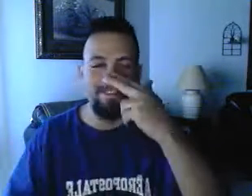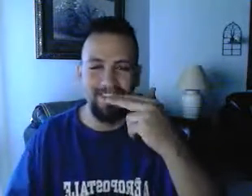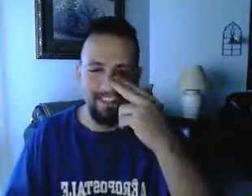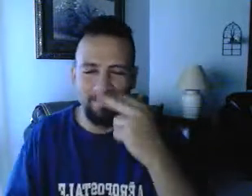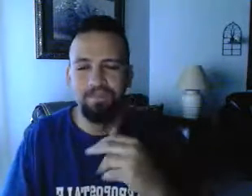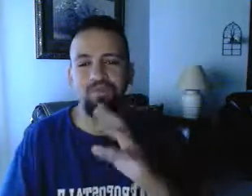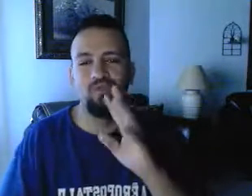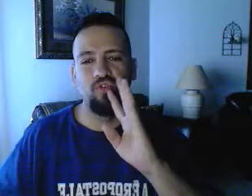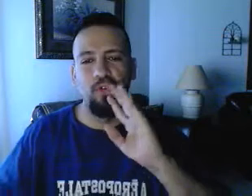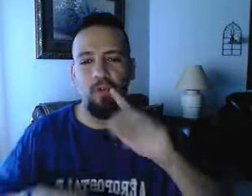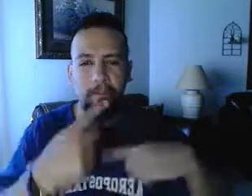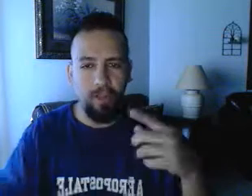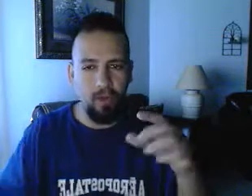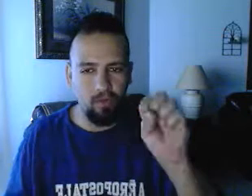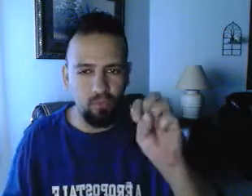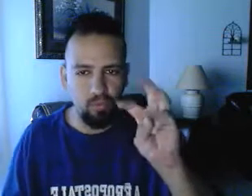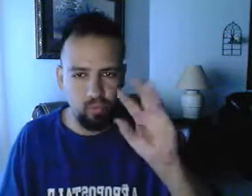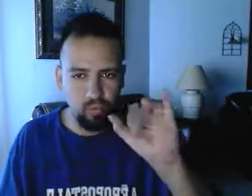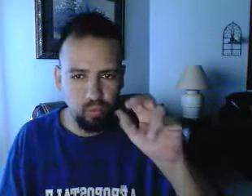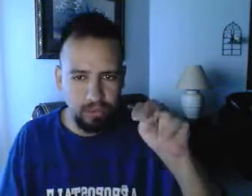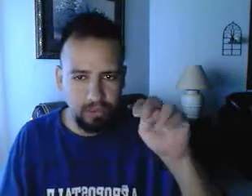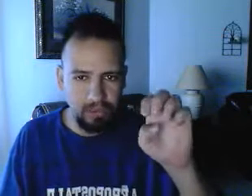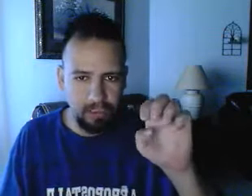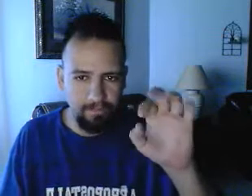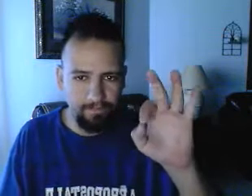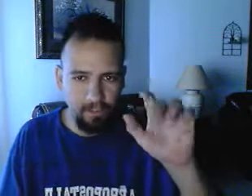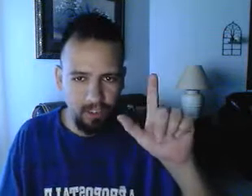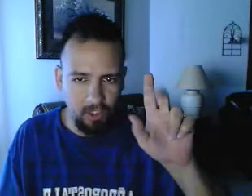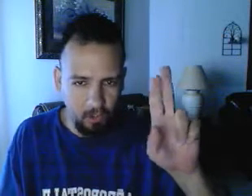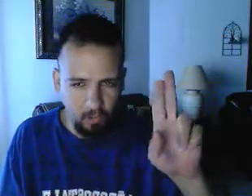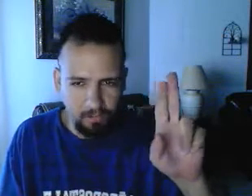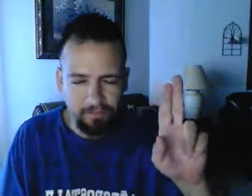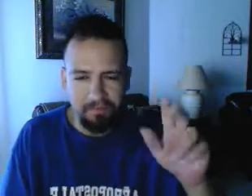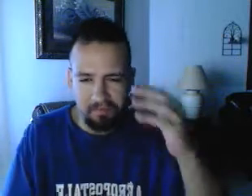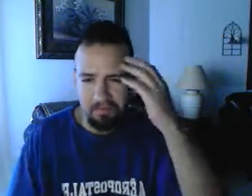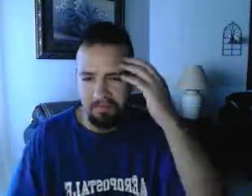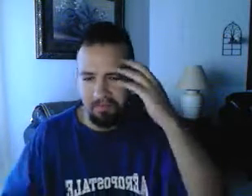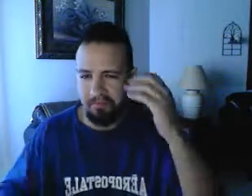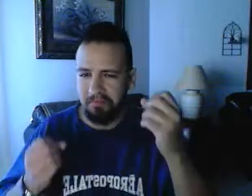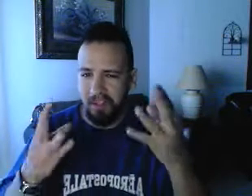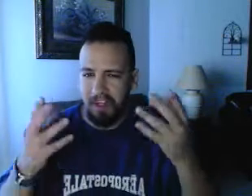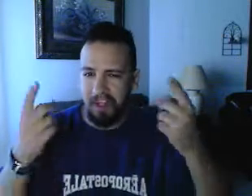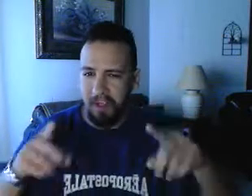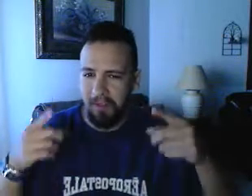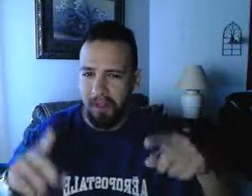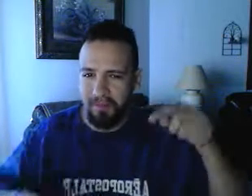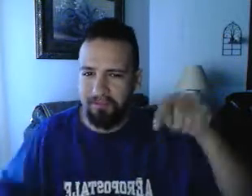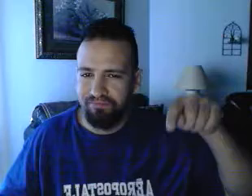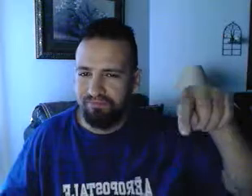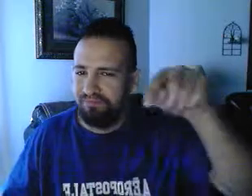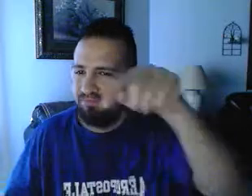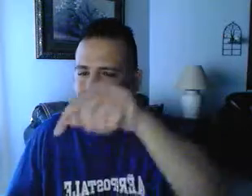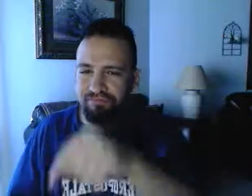Um... So, about... hearing it... It's not a happy...